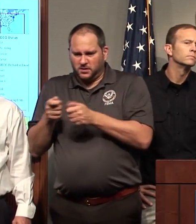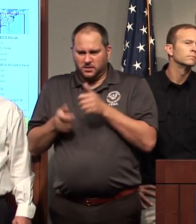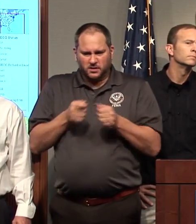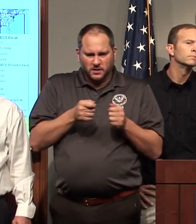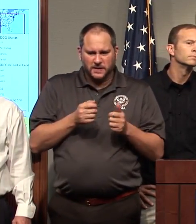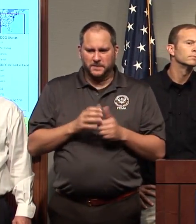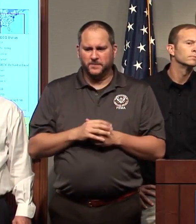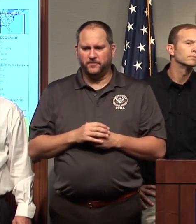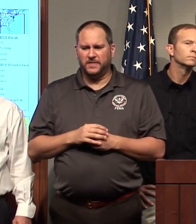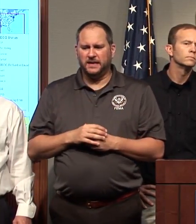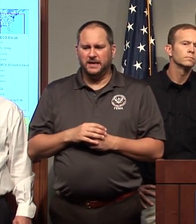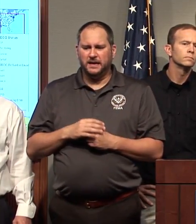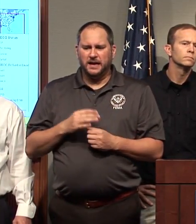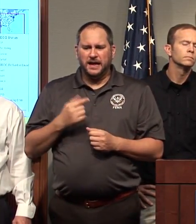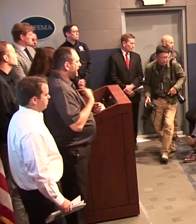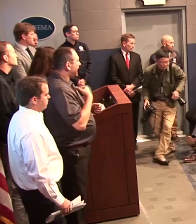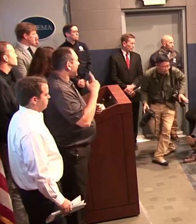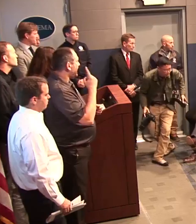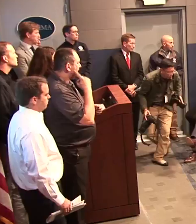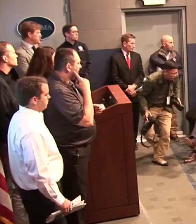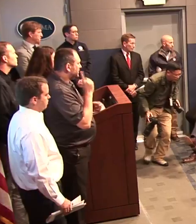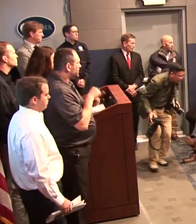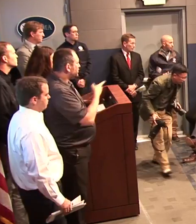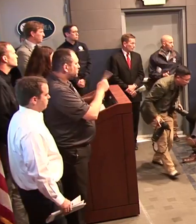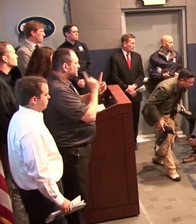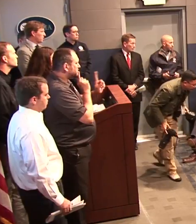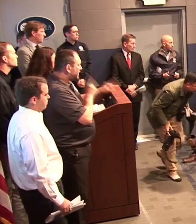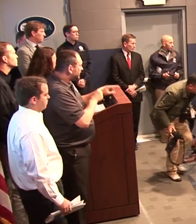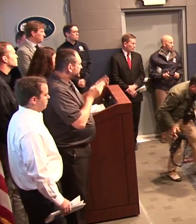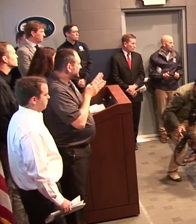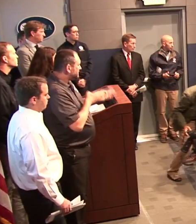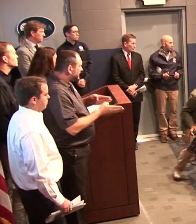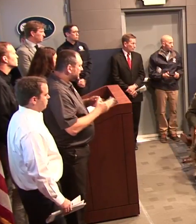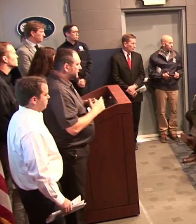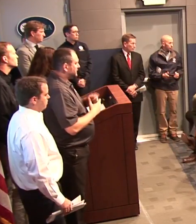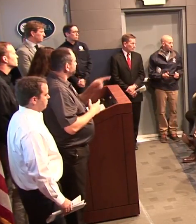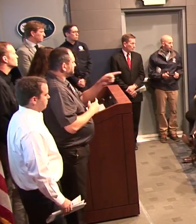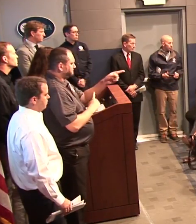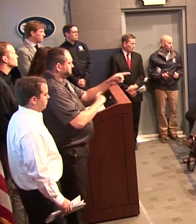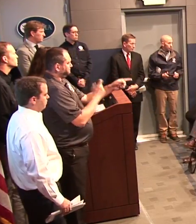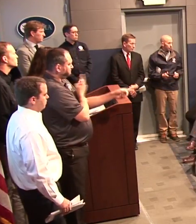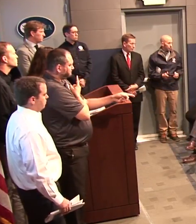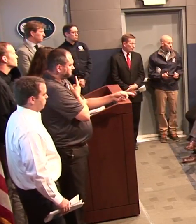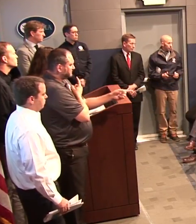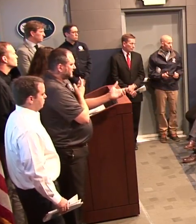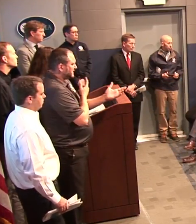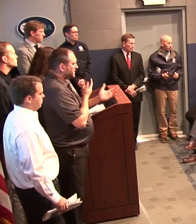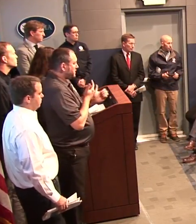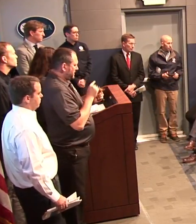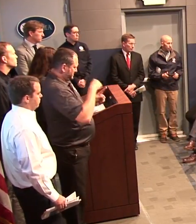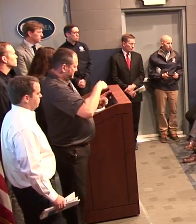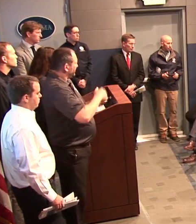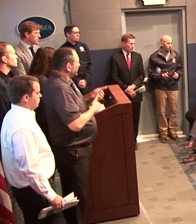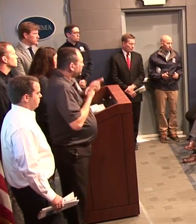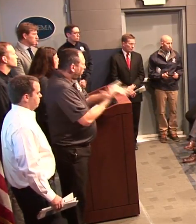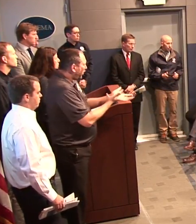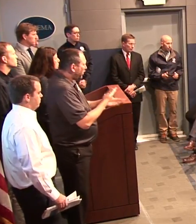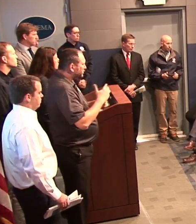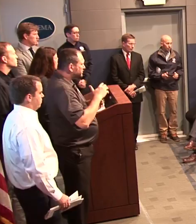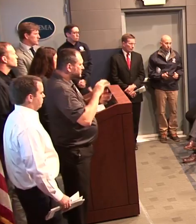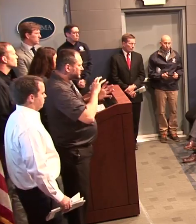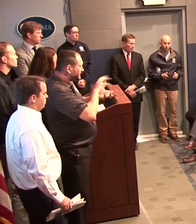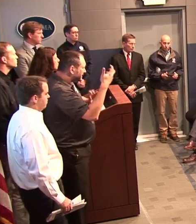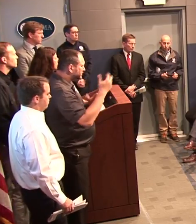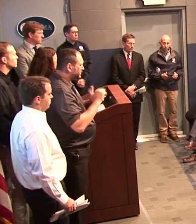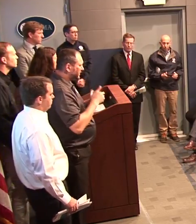I hear you saying about the response and preparedness, but what about the cause? How important do you think it is for government to